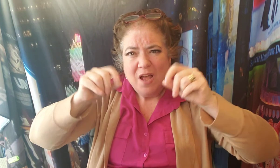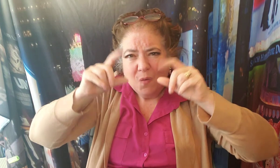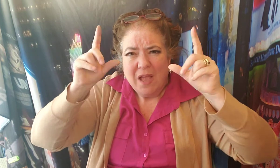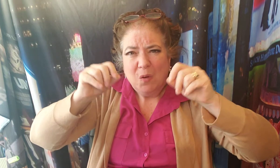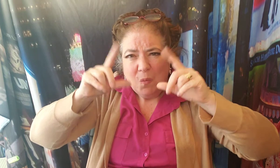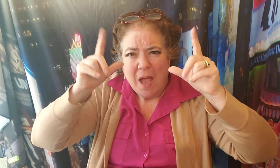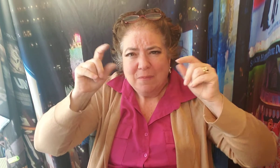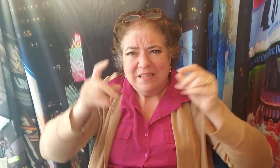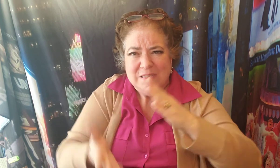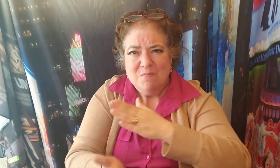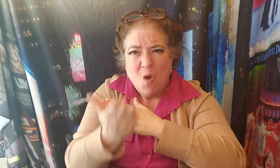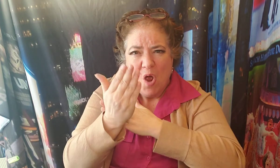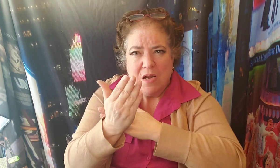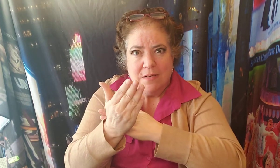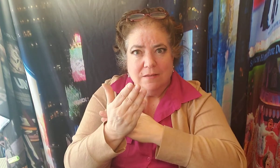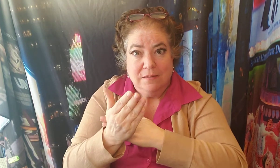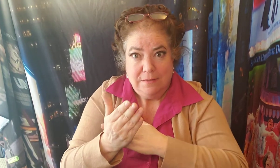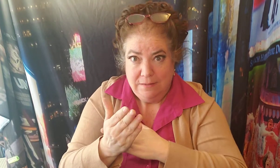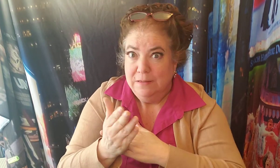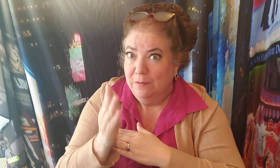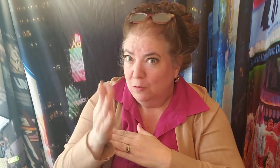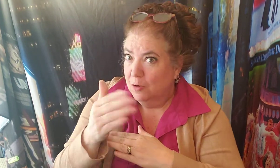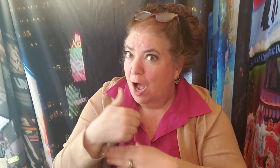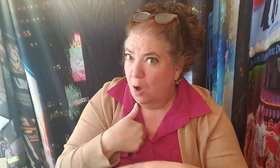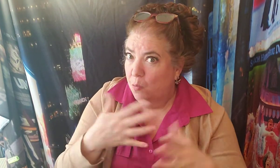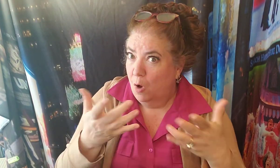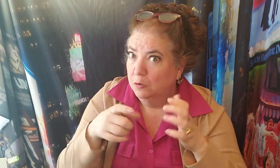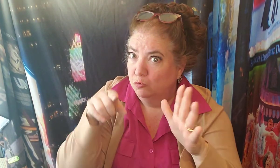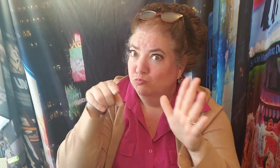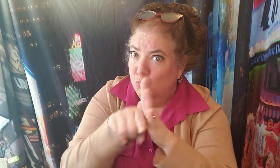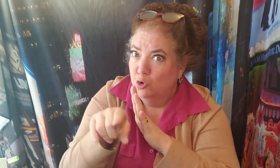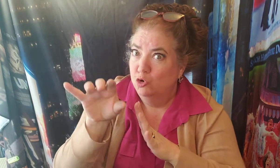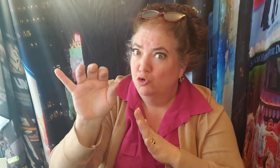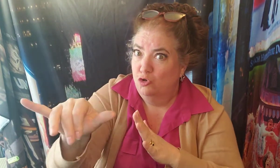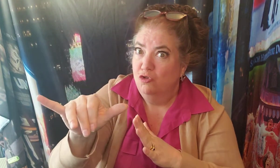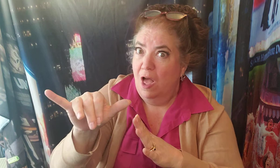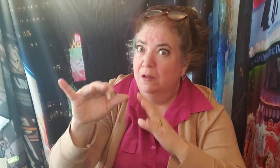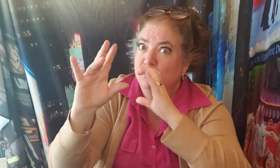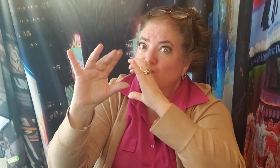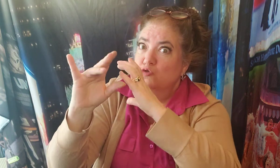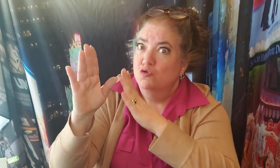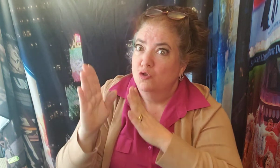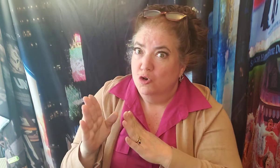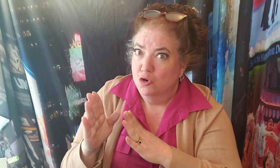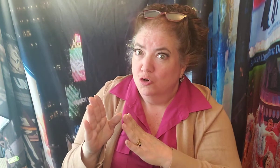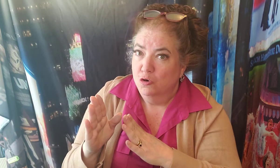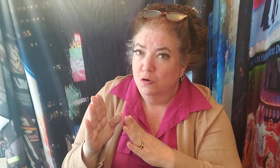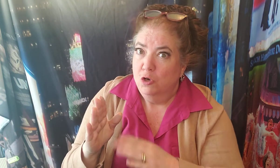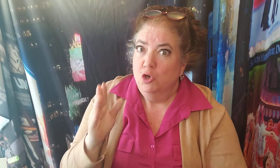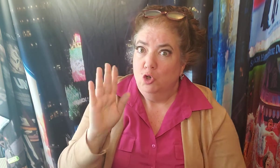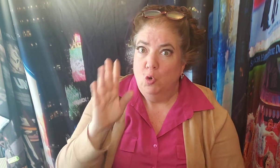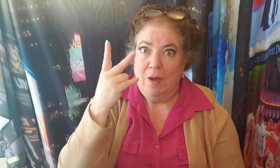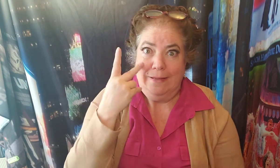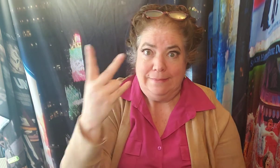morning Someday they're going to murder the new man Someday they're going to find him